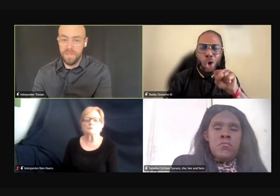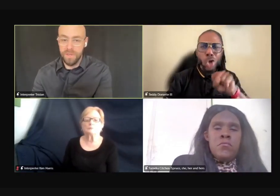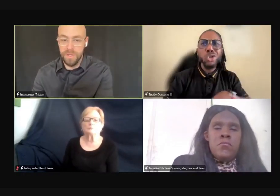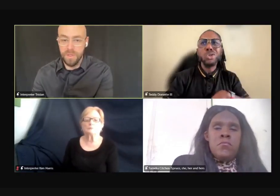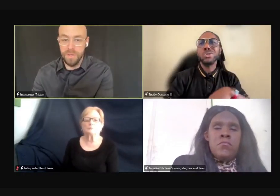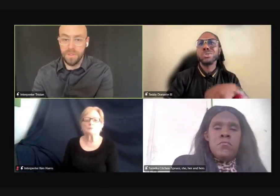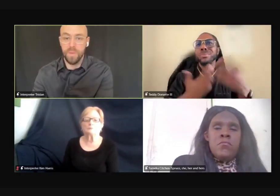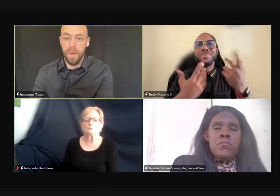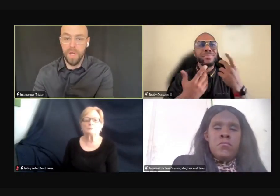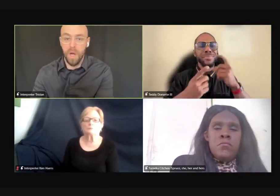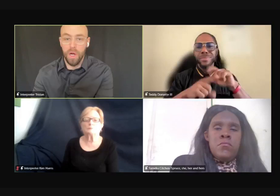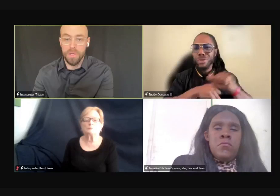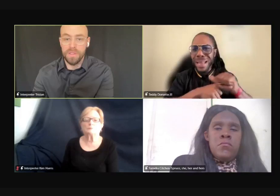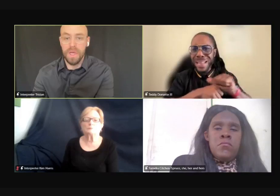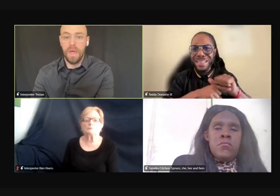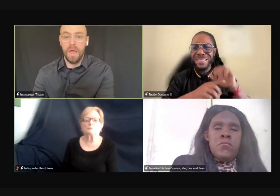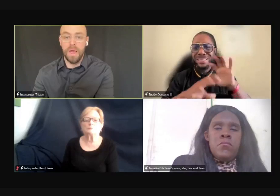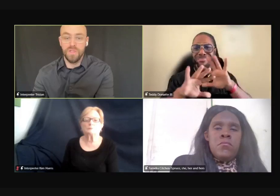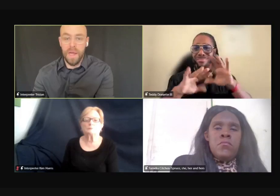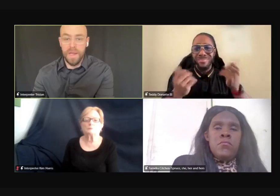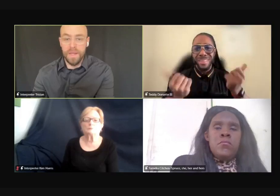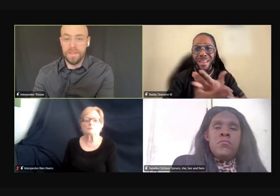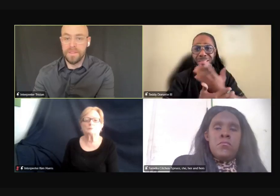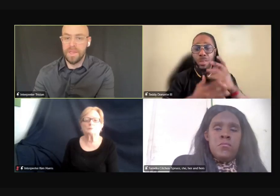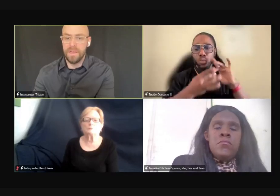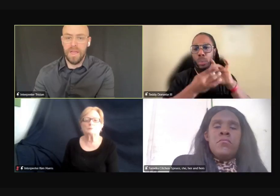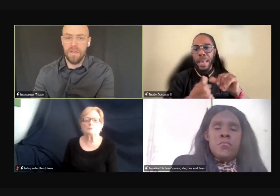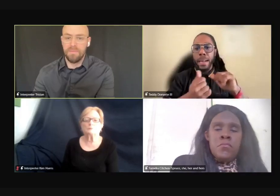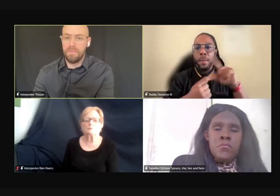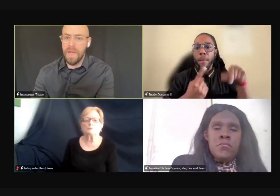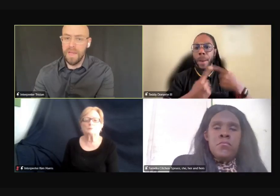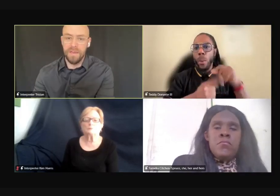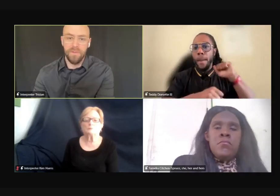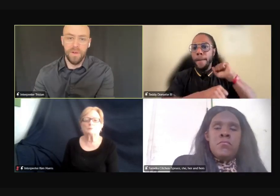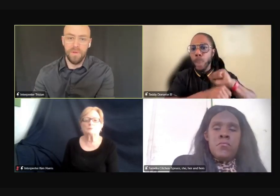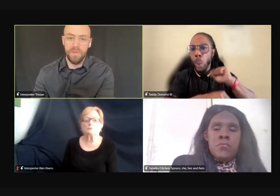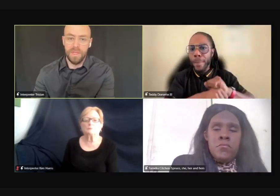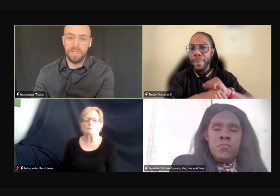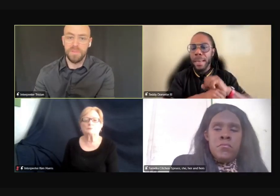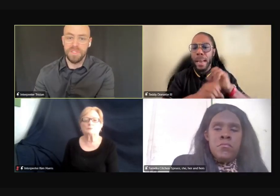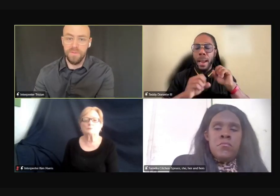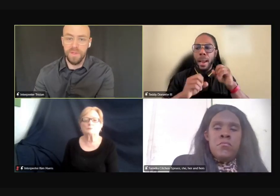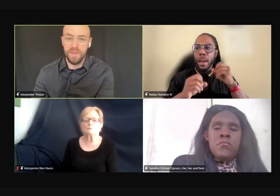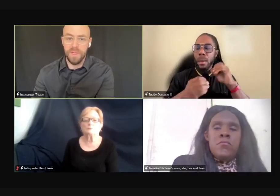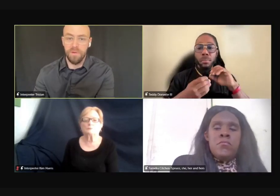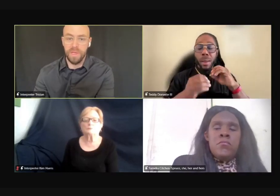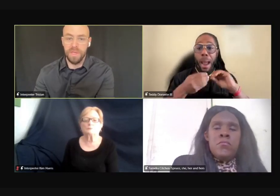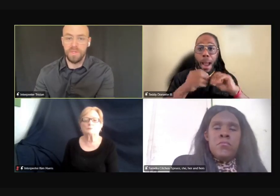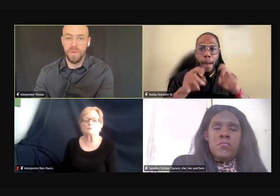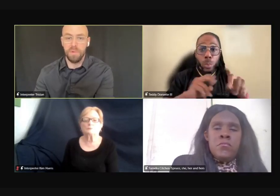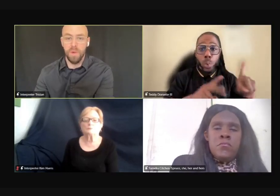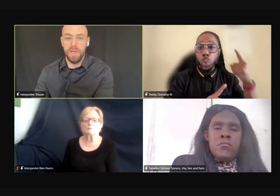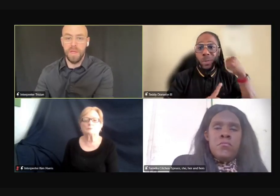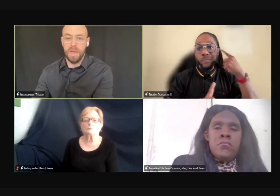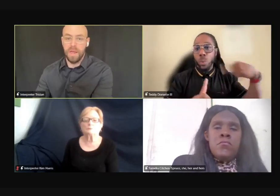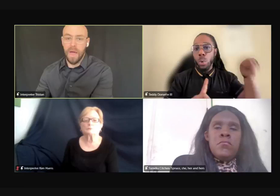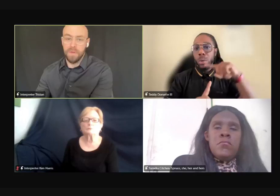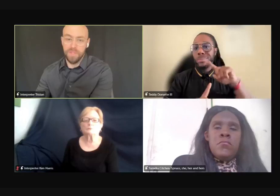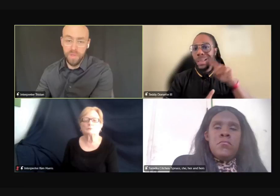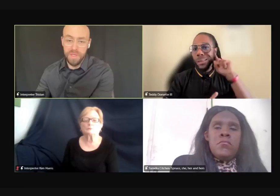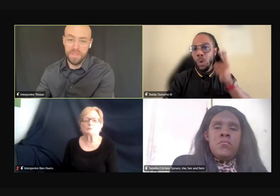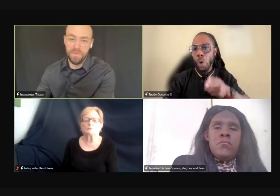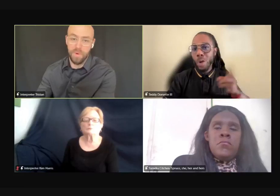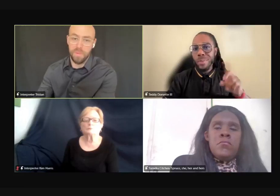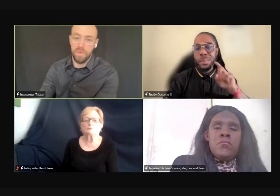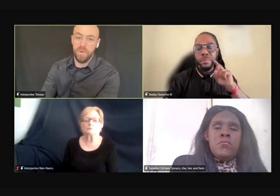materials, webinars, trainings, and many different other things, specifically related to employment and